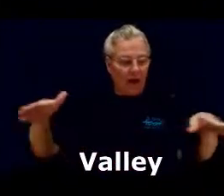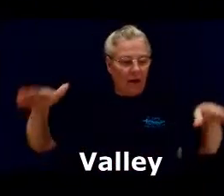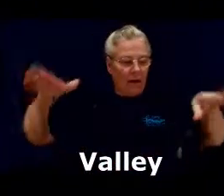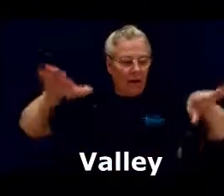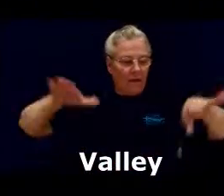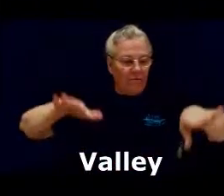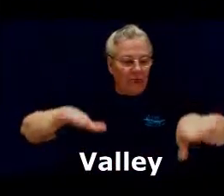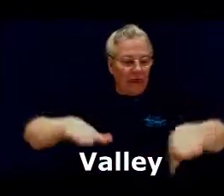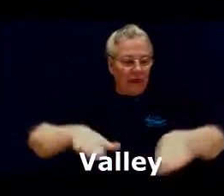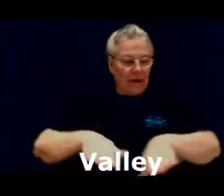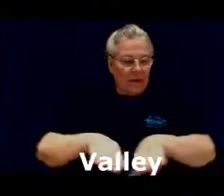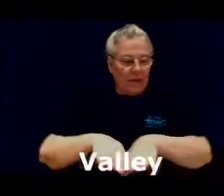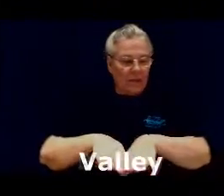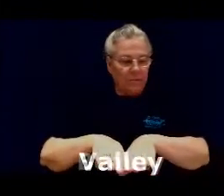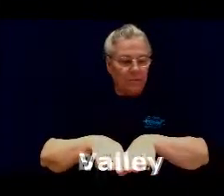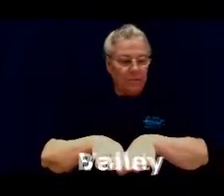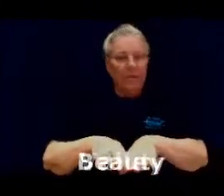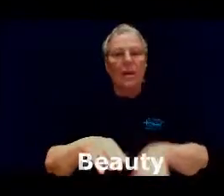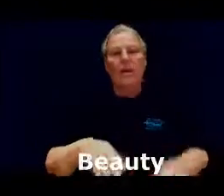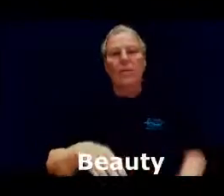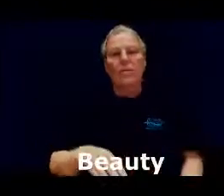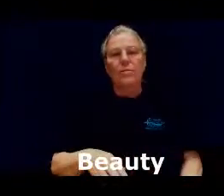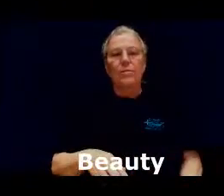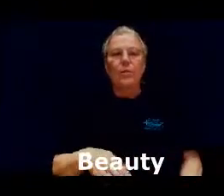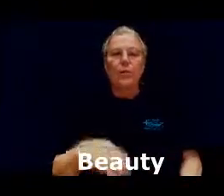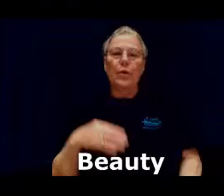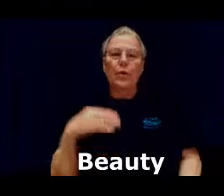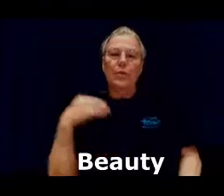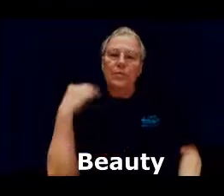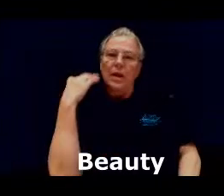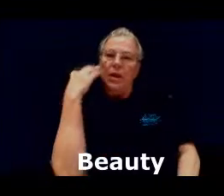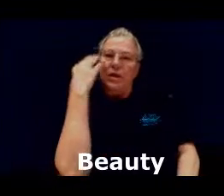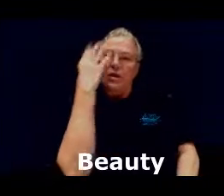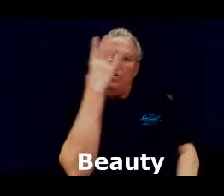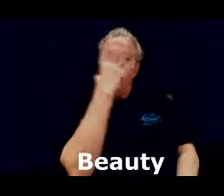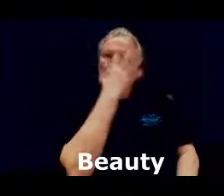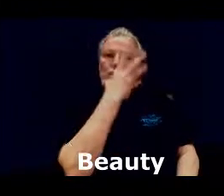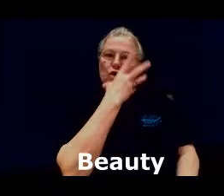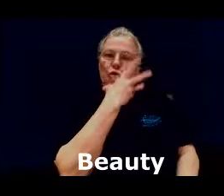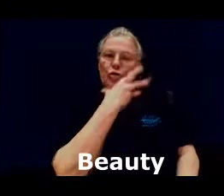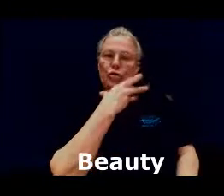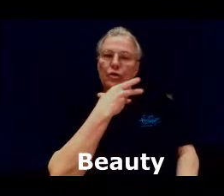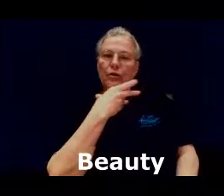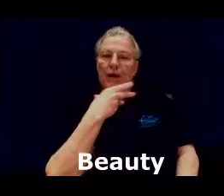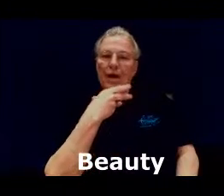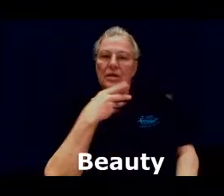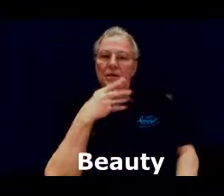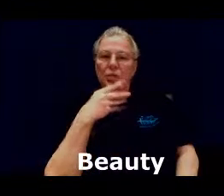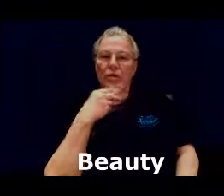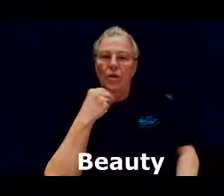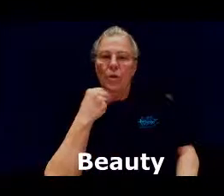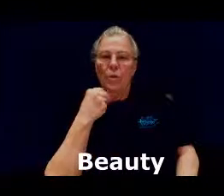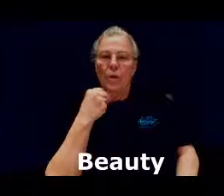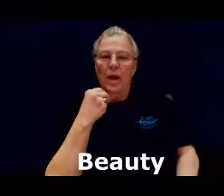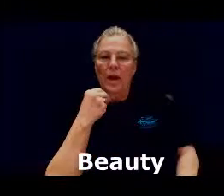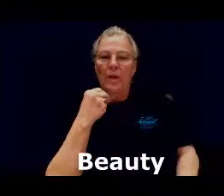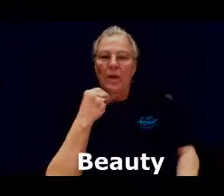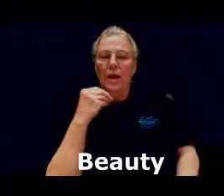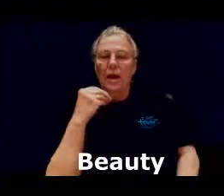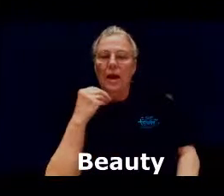valleys beauty just circle your face with your open hand it